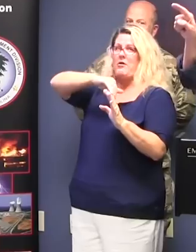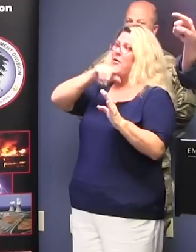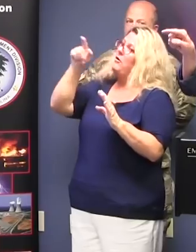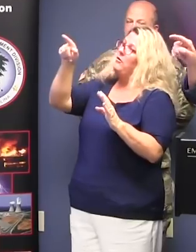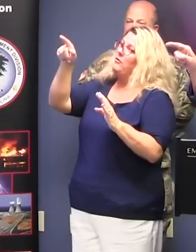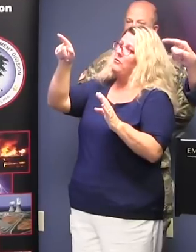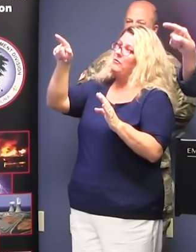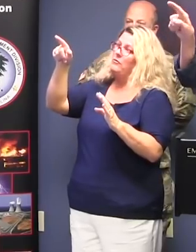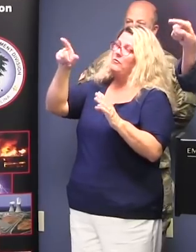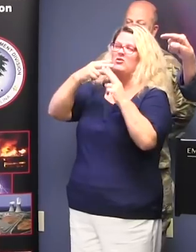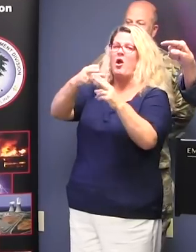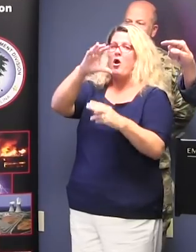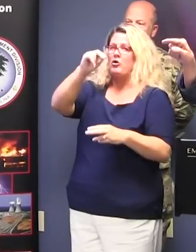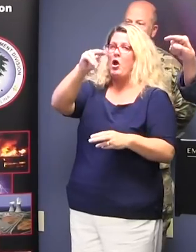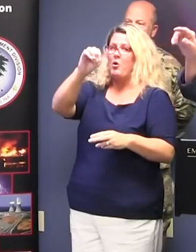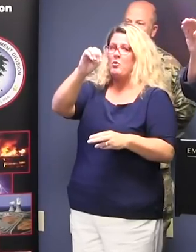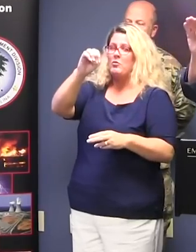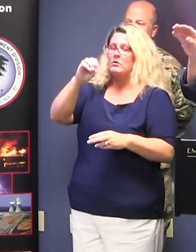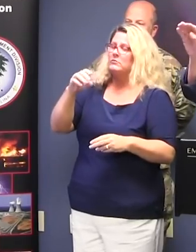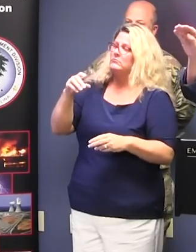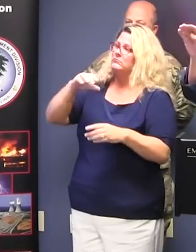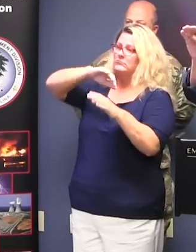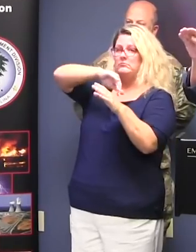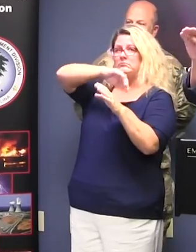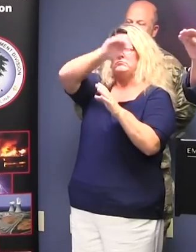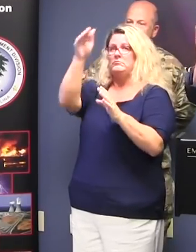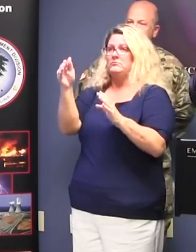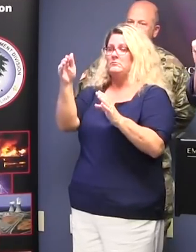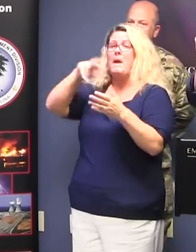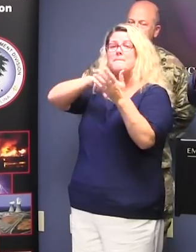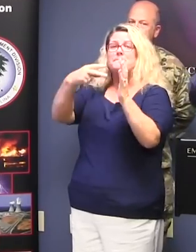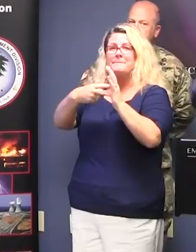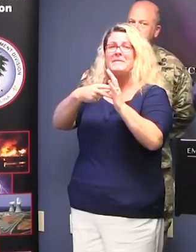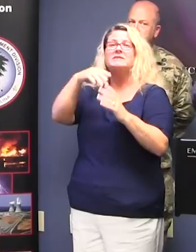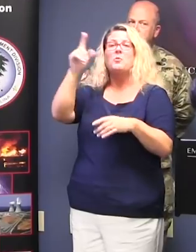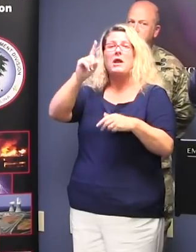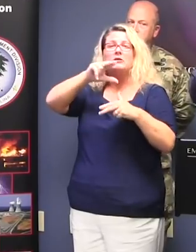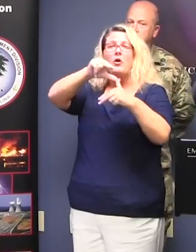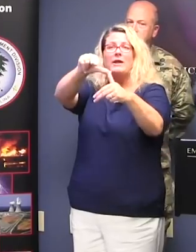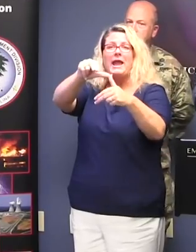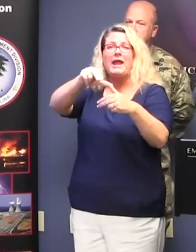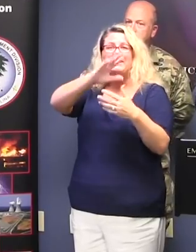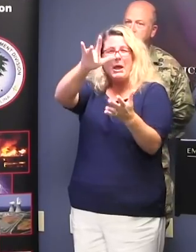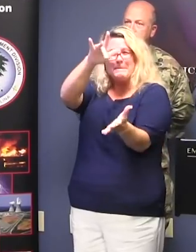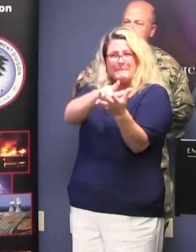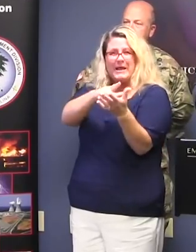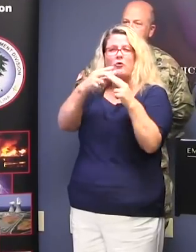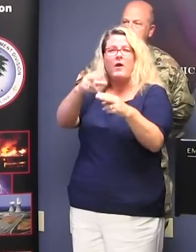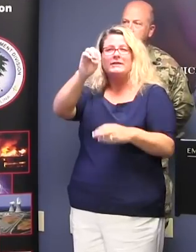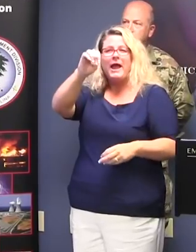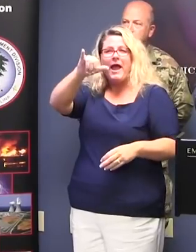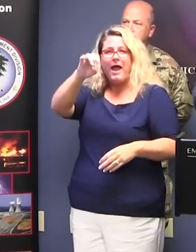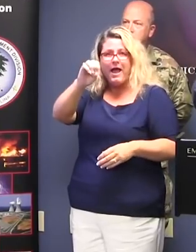area there, that cone, that bubble, is the area in which the eye of the hurricane is, as of today,